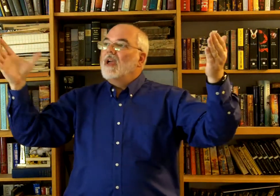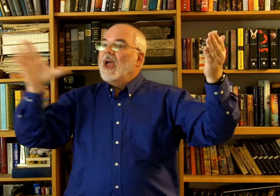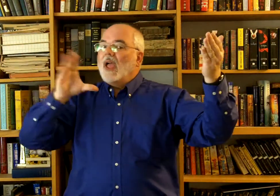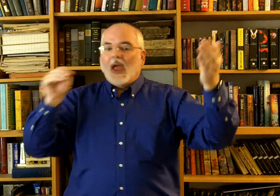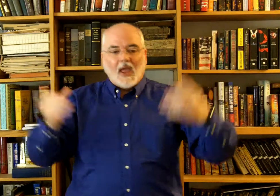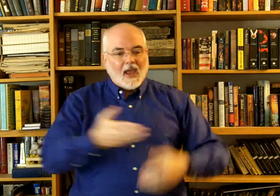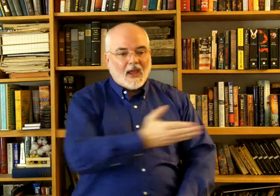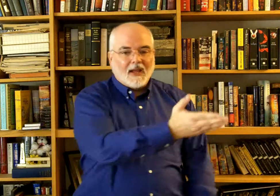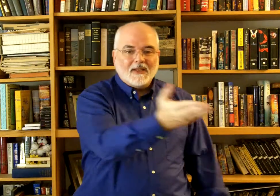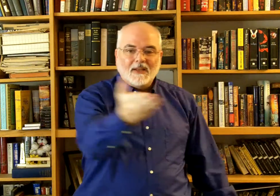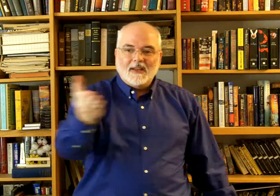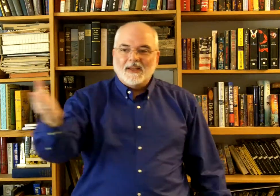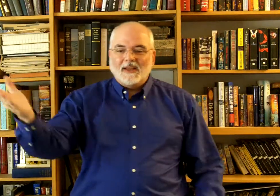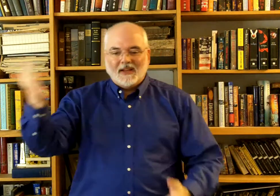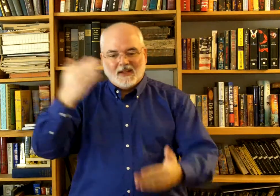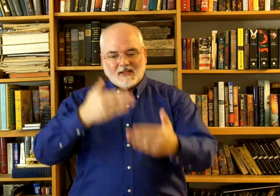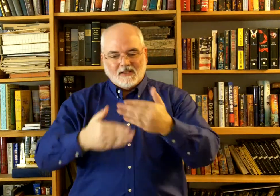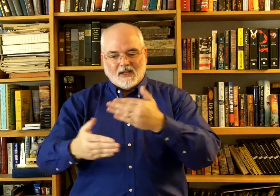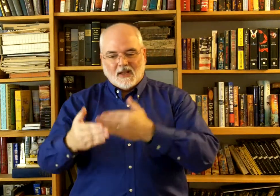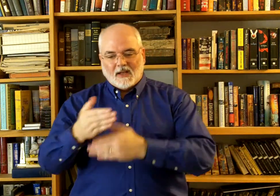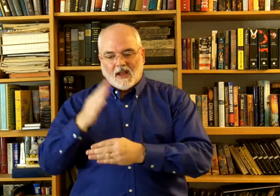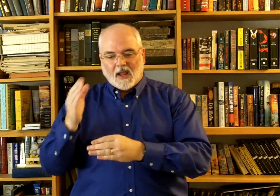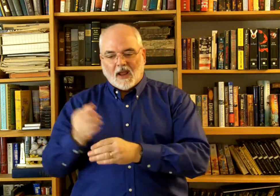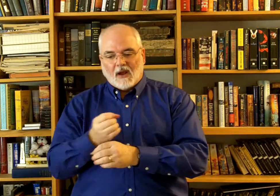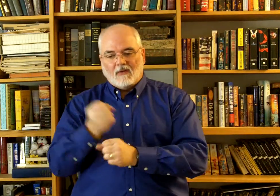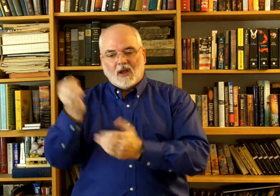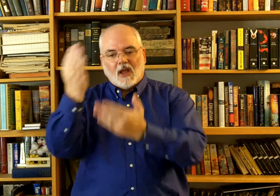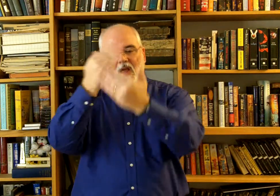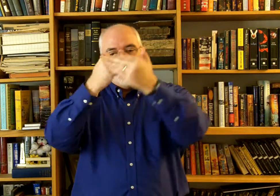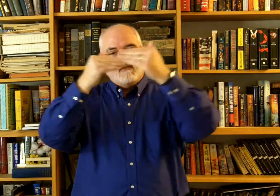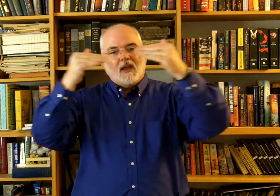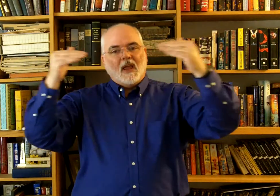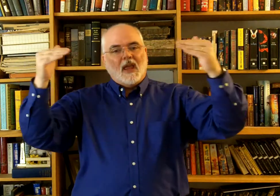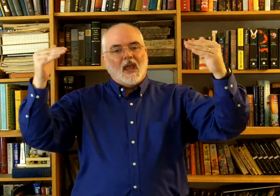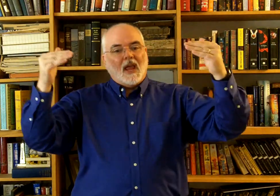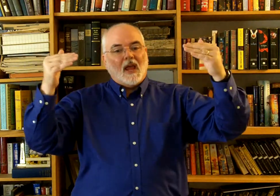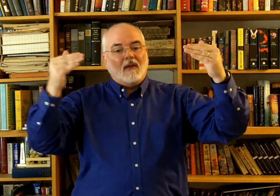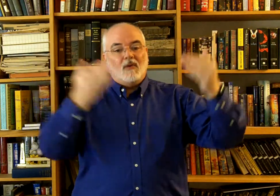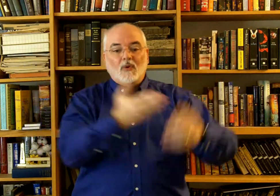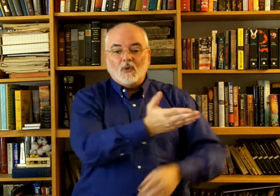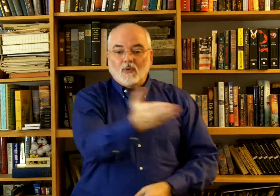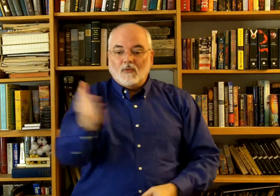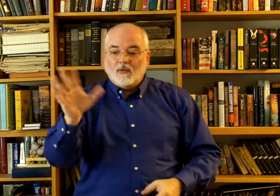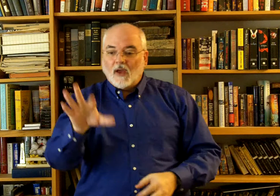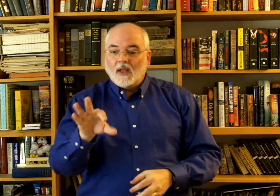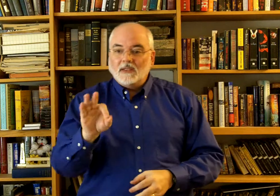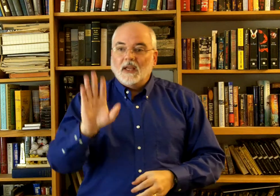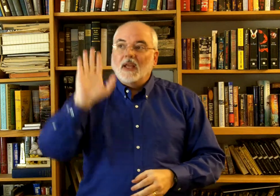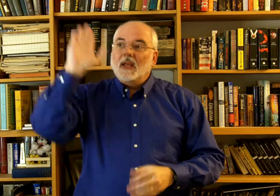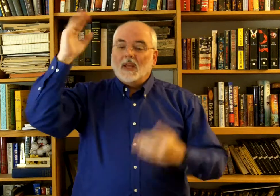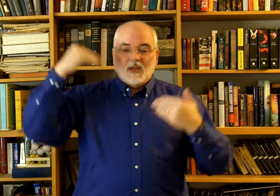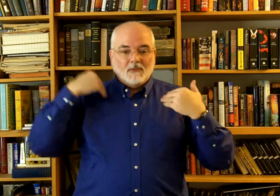and he's an heir of heaven who finds his